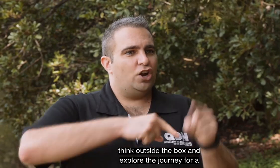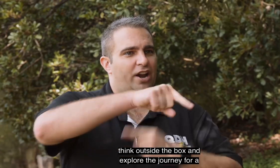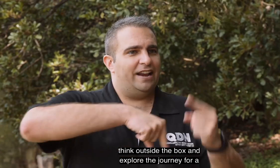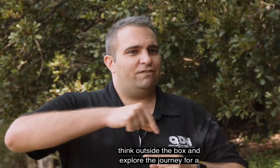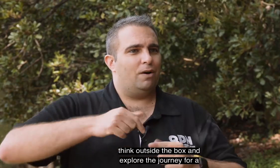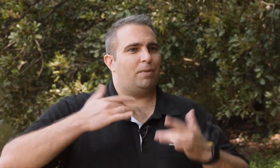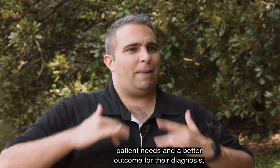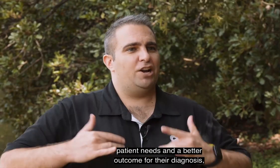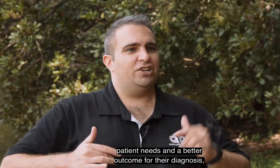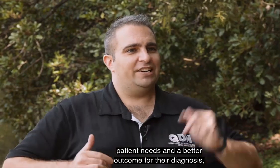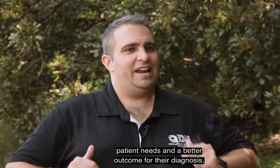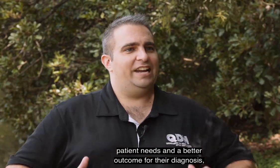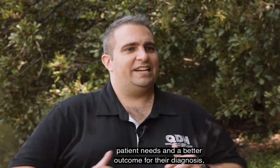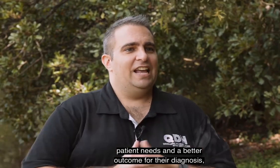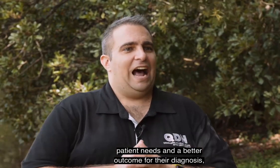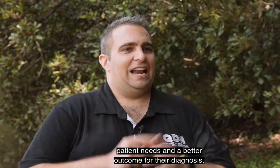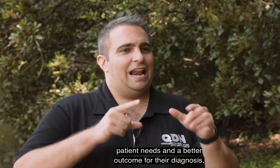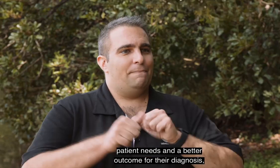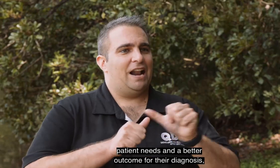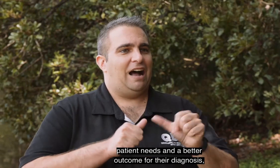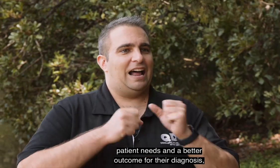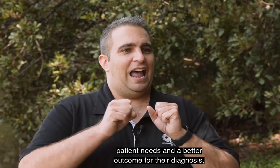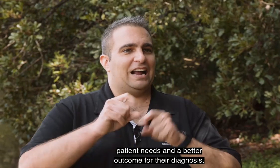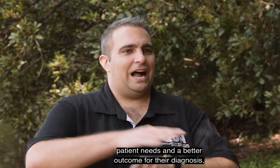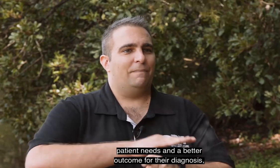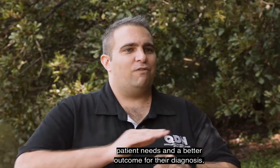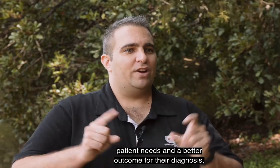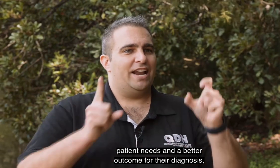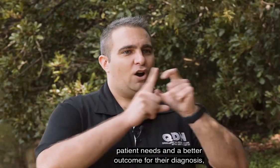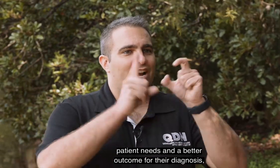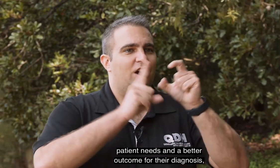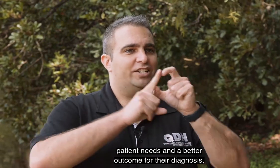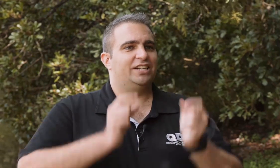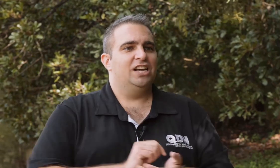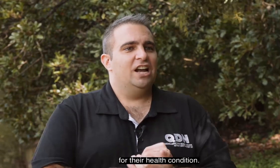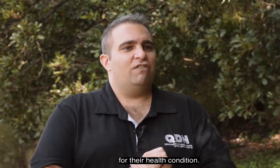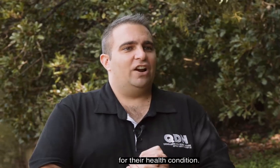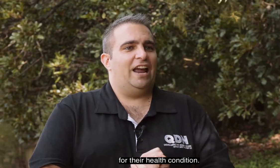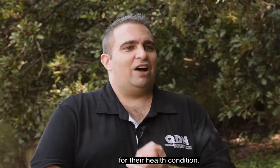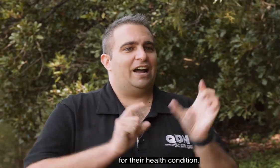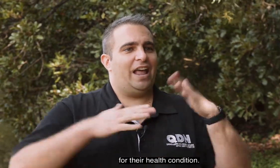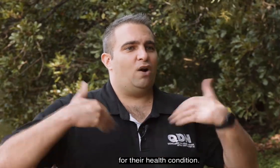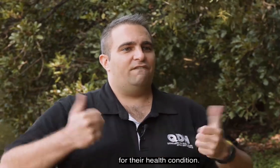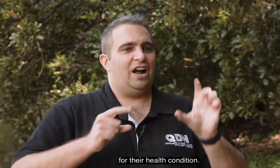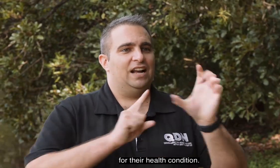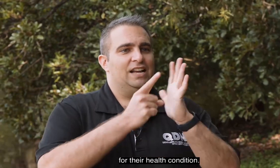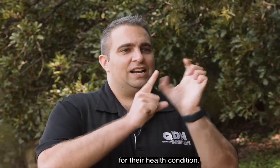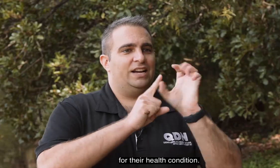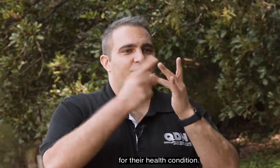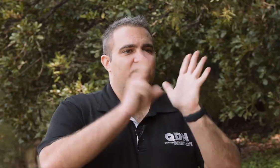journey for the patient's needs and the better outcome for their diagnosis, for their health condition.